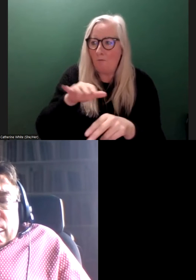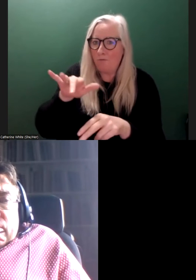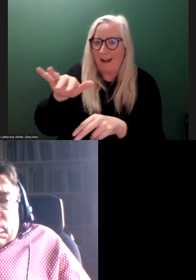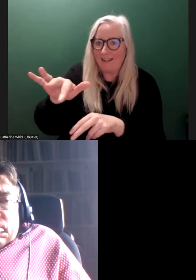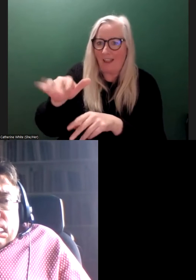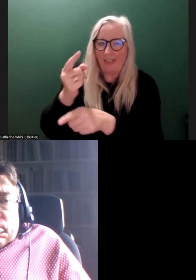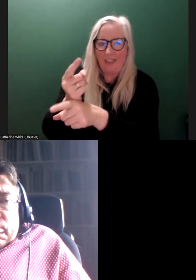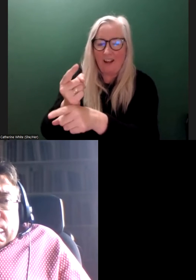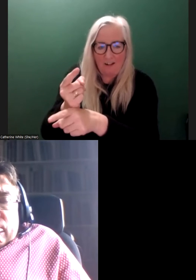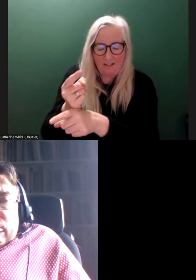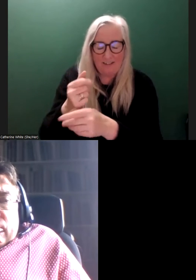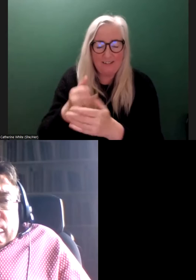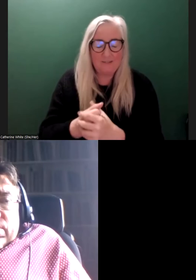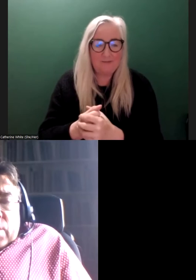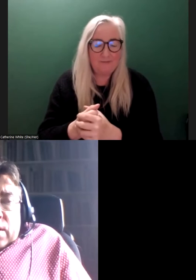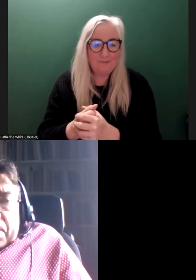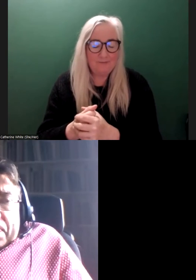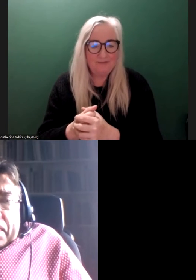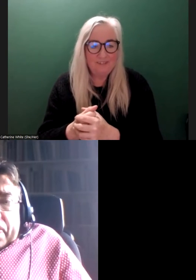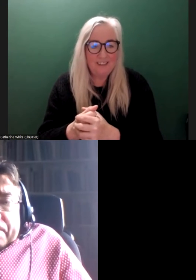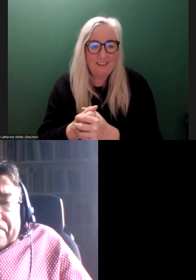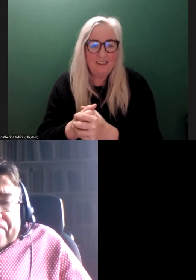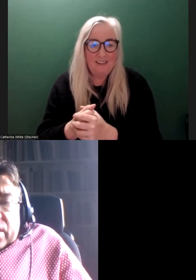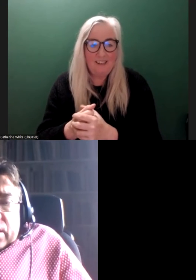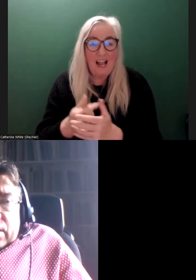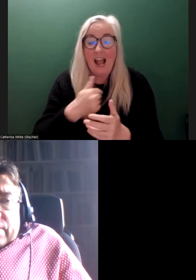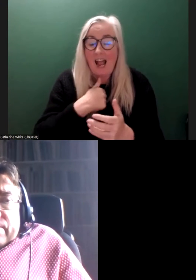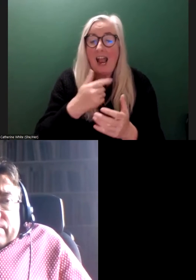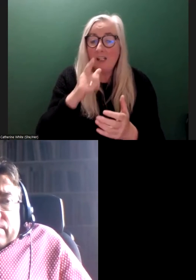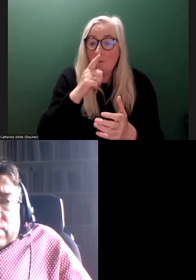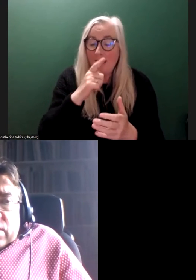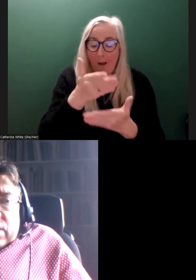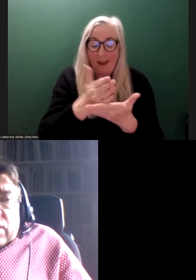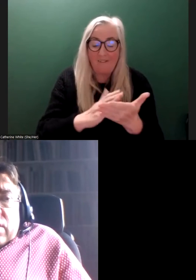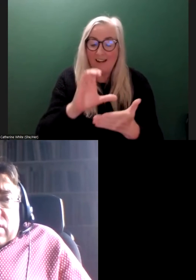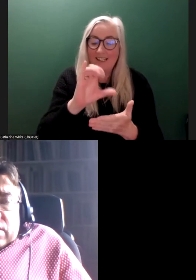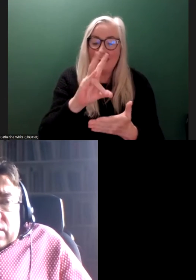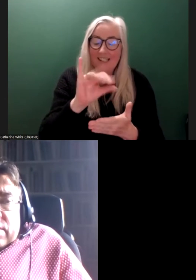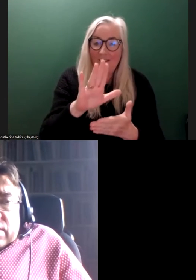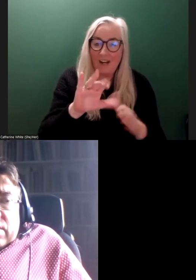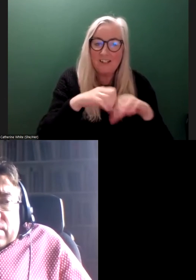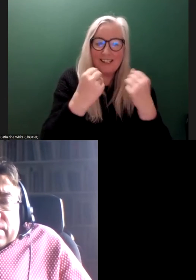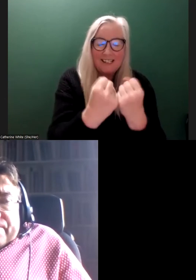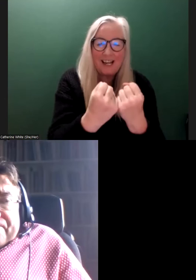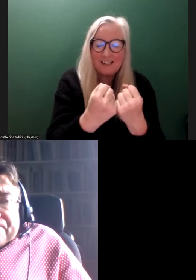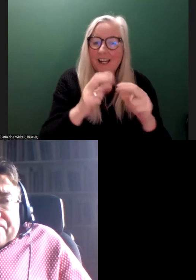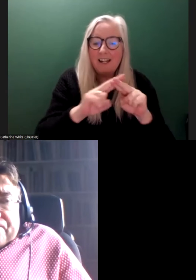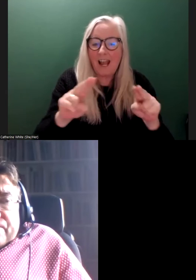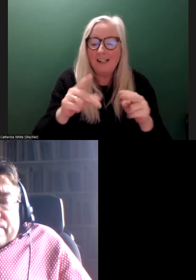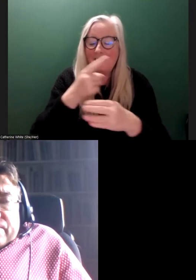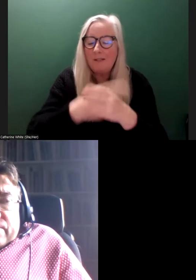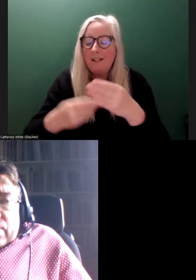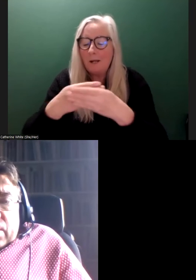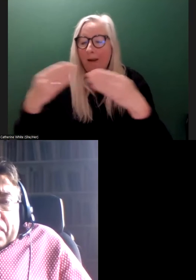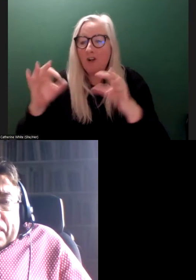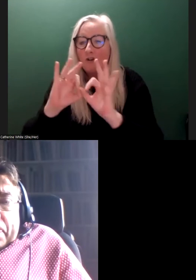I've seen or one that was highly effective. Again, I spoke on behalf of civil society. was on behalf of the disability major groups. So how